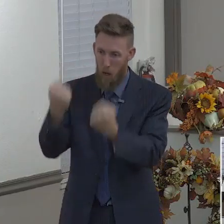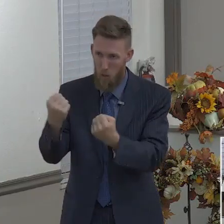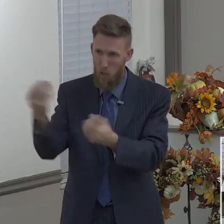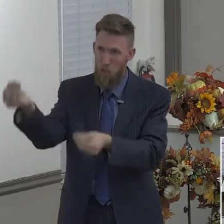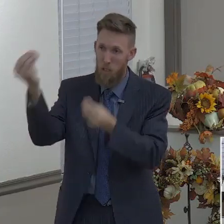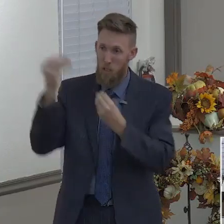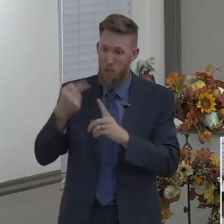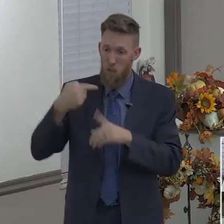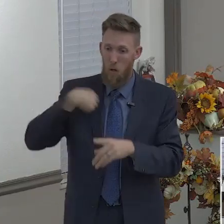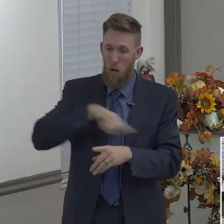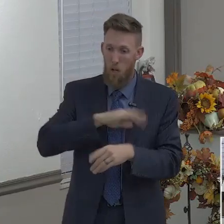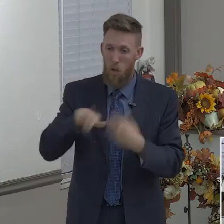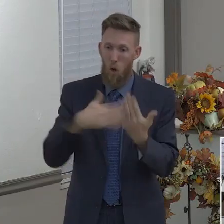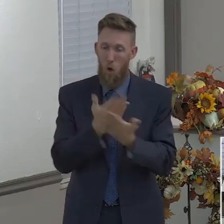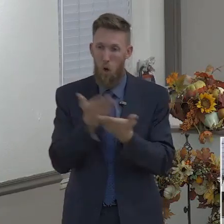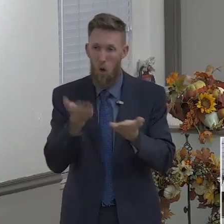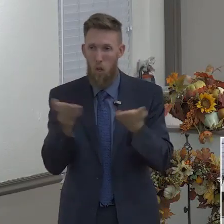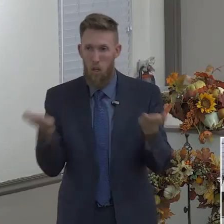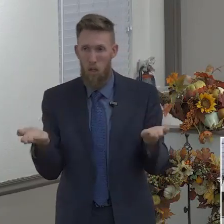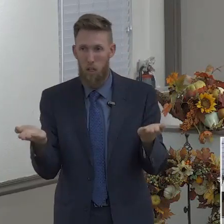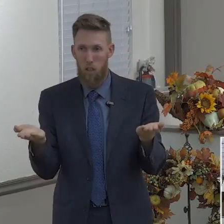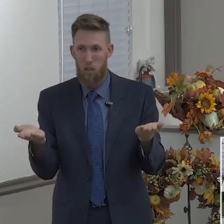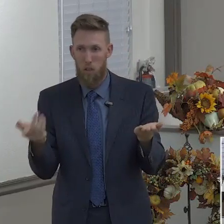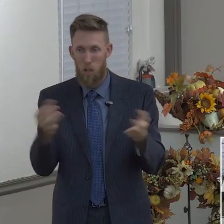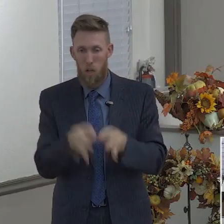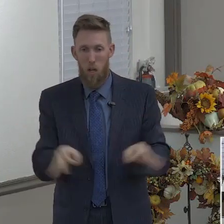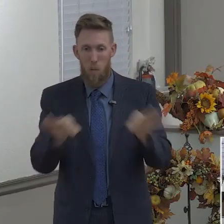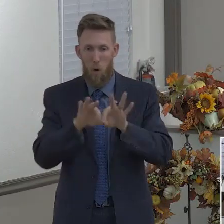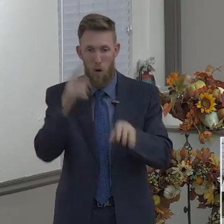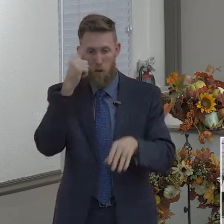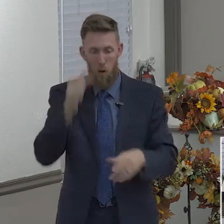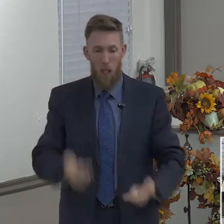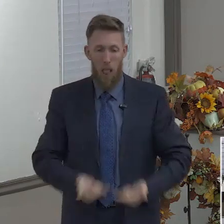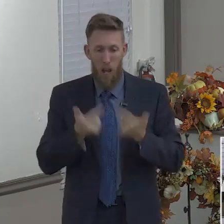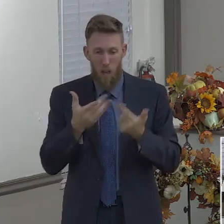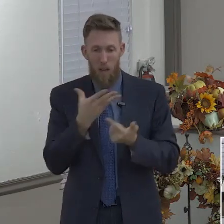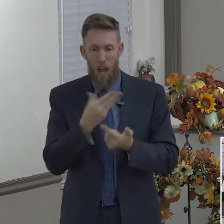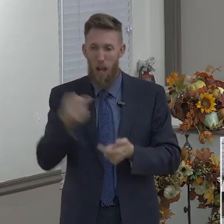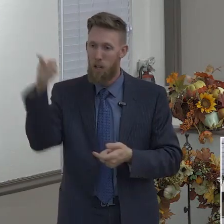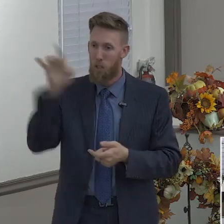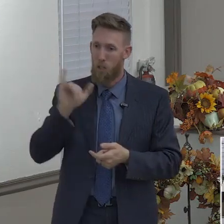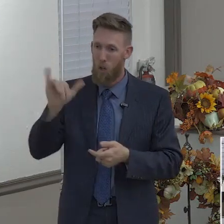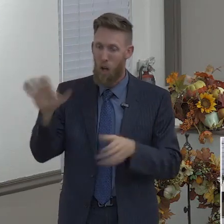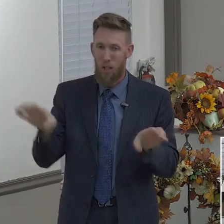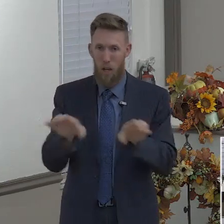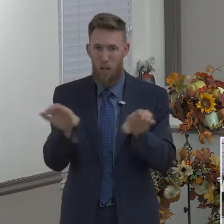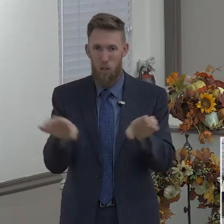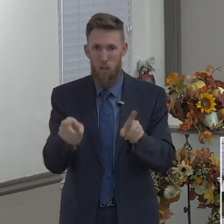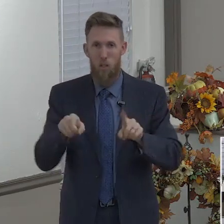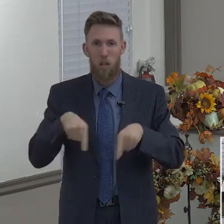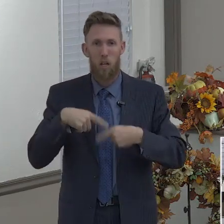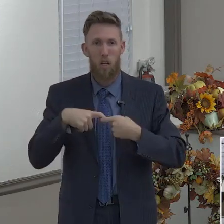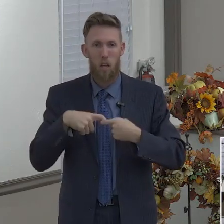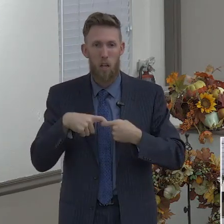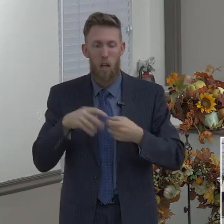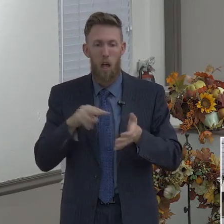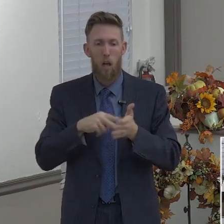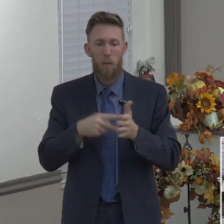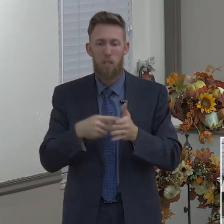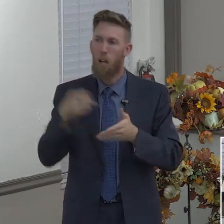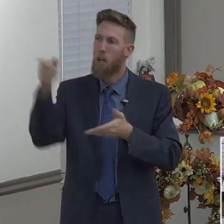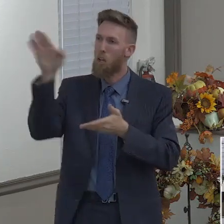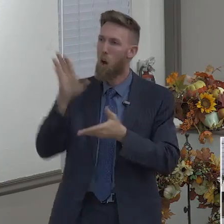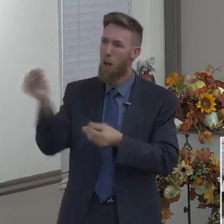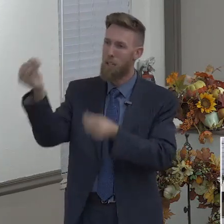pertain unto life and godliness. I want you to notice that God gives us the means to succeed spiritually. He gives us the means.